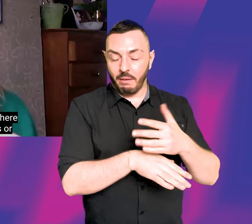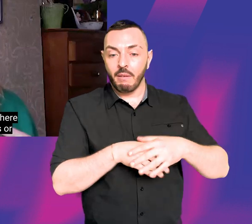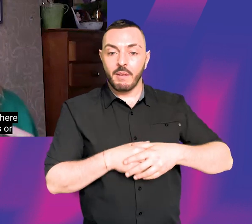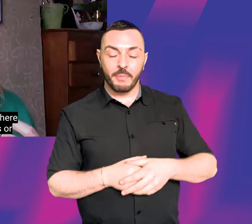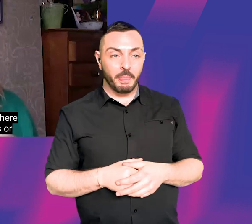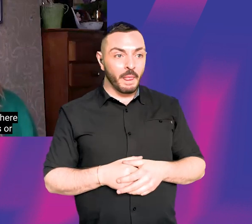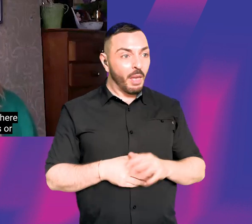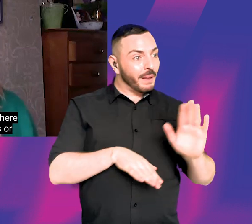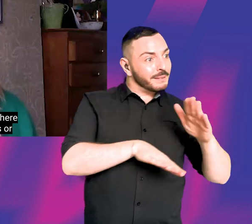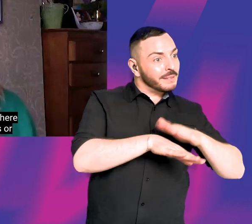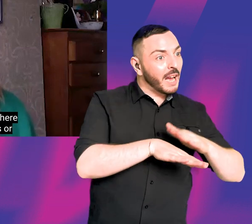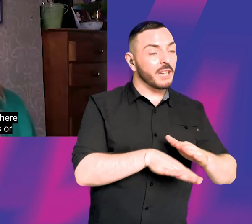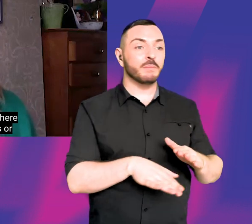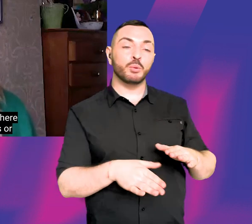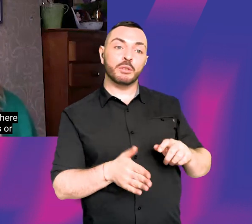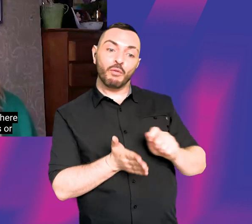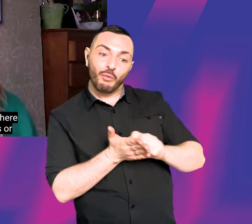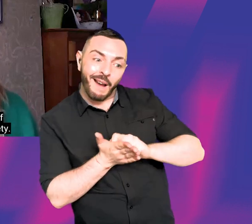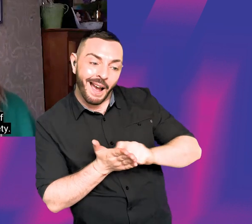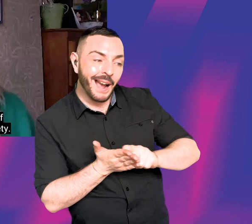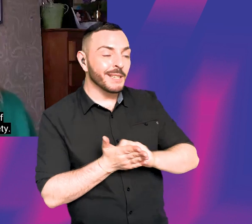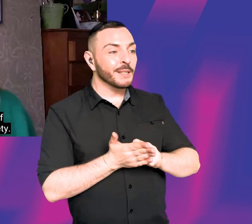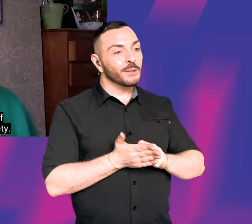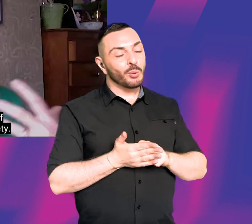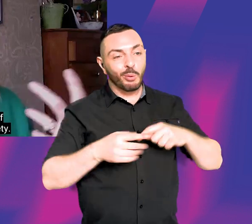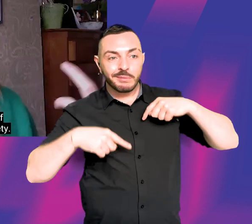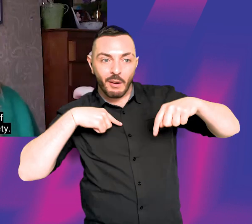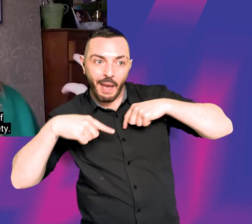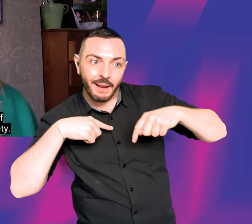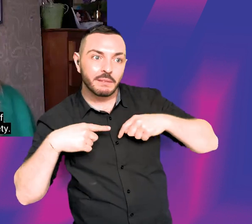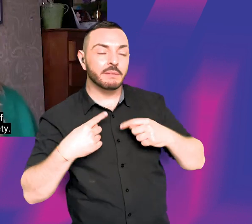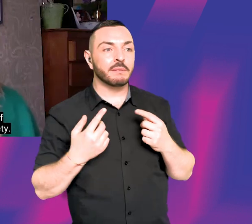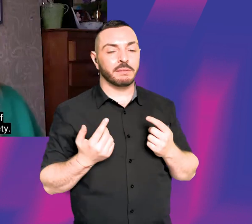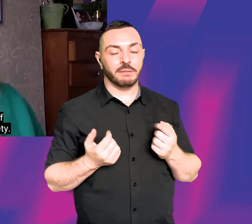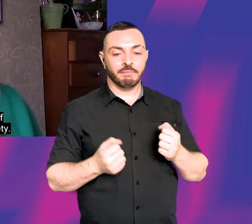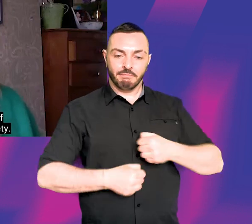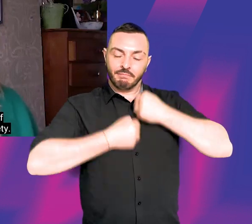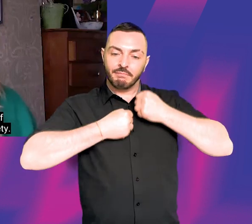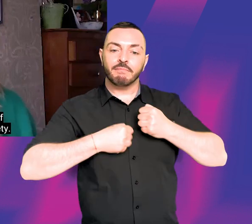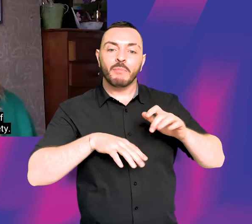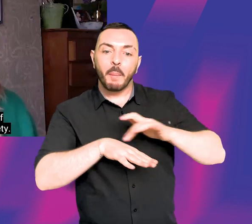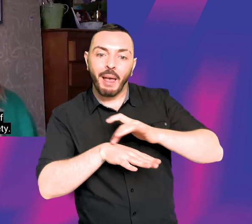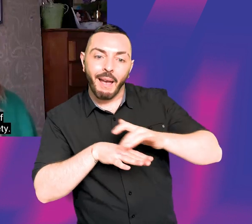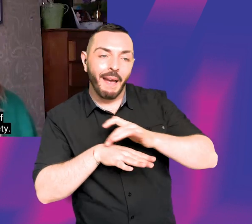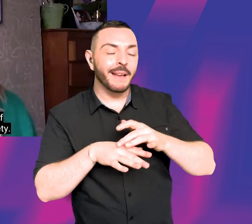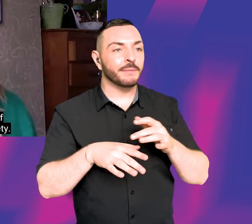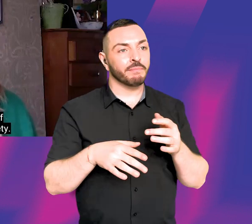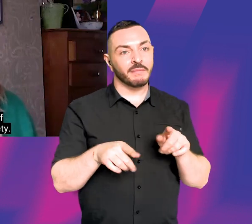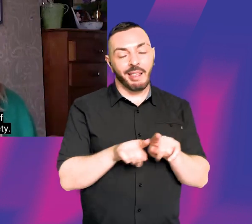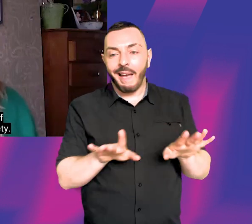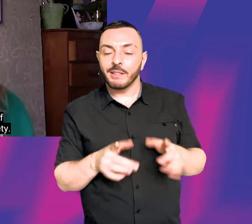you can, you know, write or direct your own plays, know, or to take things to festivals, be part of the university or college